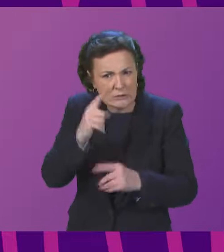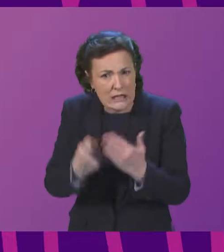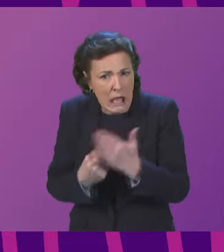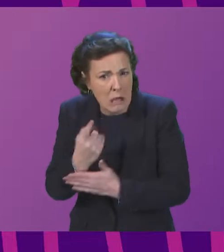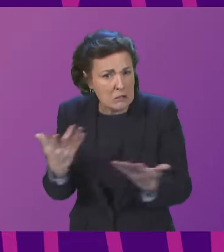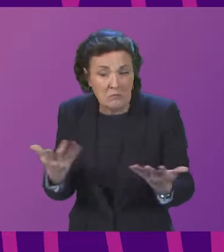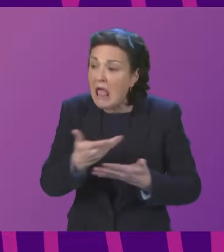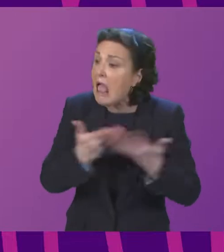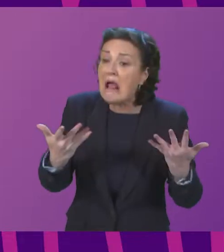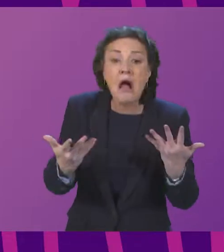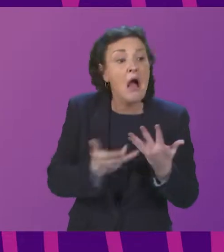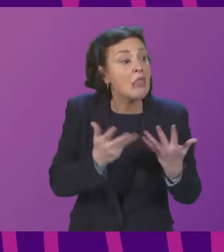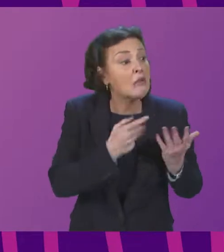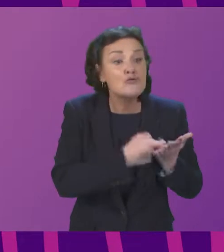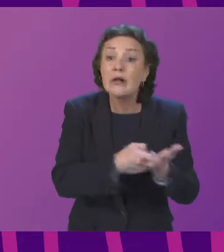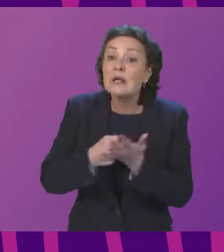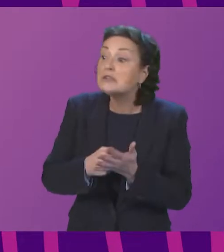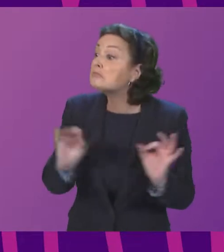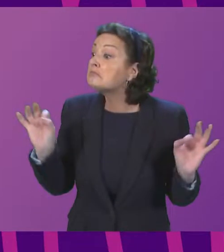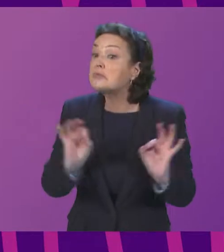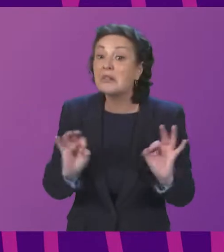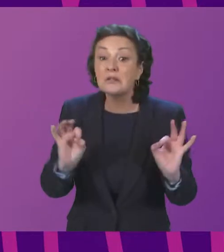there any other recommendation at this stage? you.